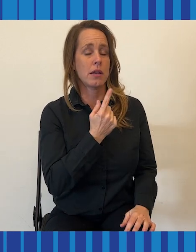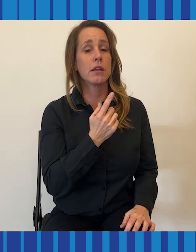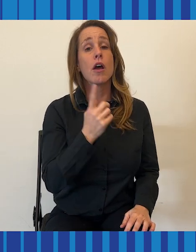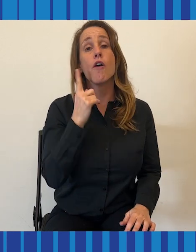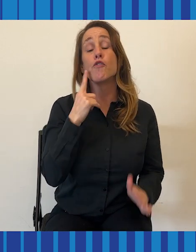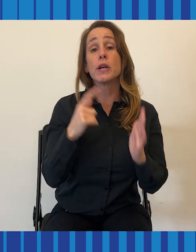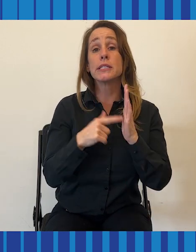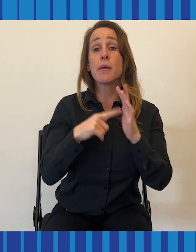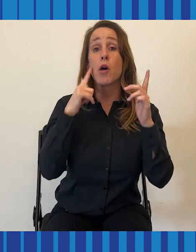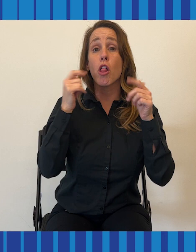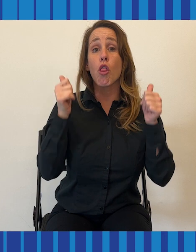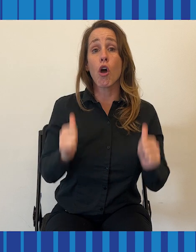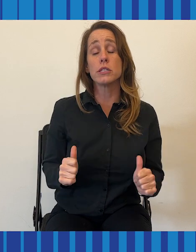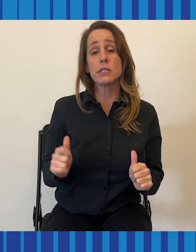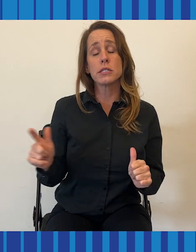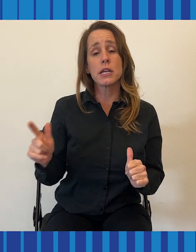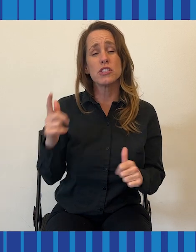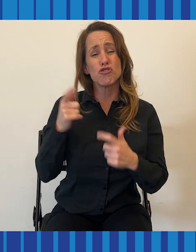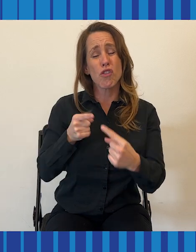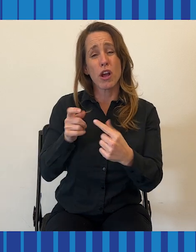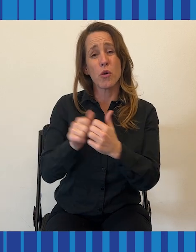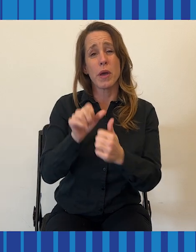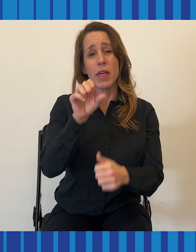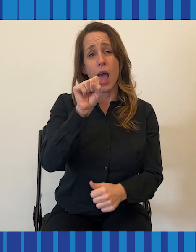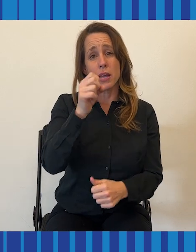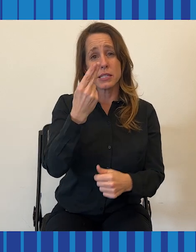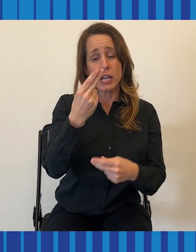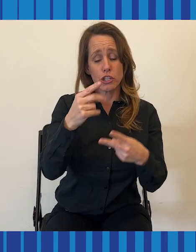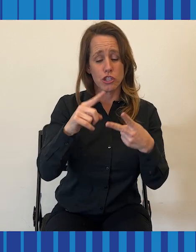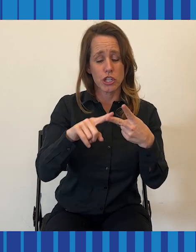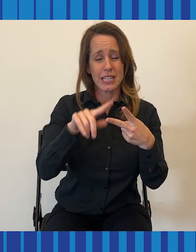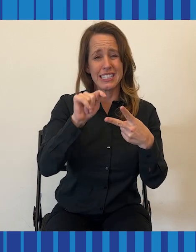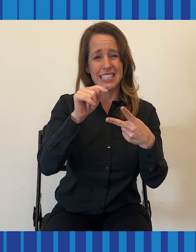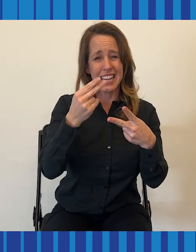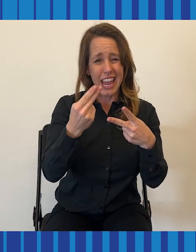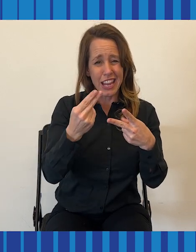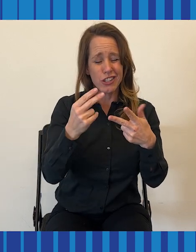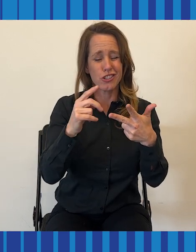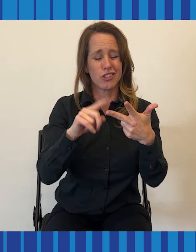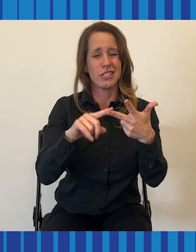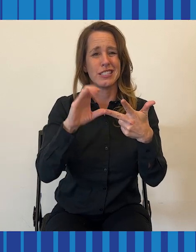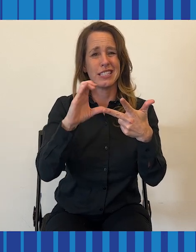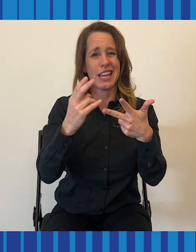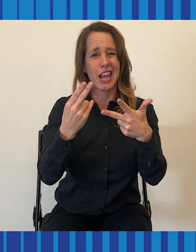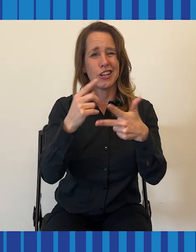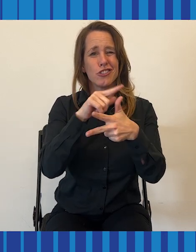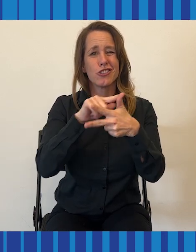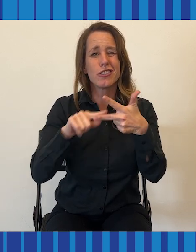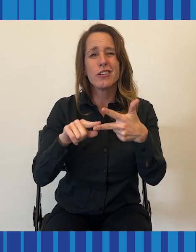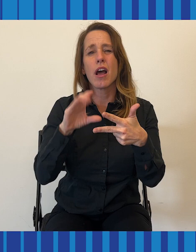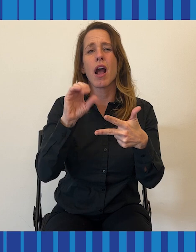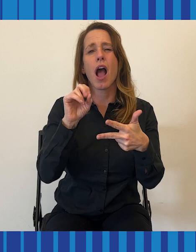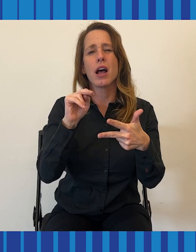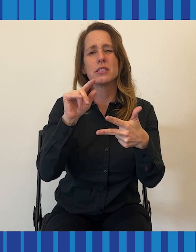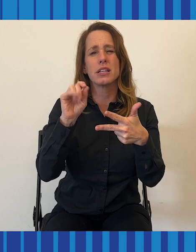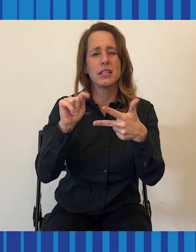consonants, which would be like S-H, C-H, T-H, that sort of thing. So I can pick up what you're saying, but it takes me a minute